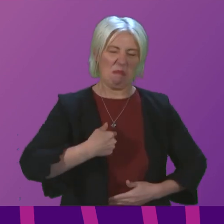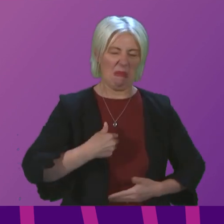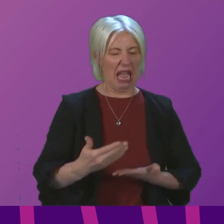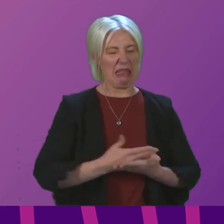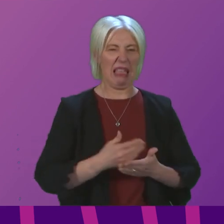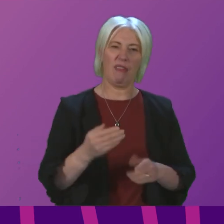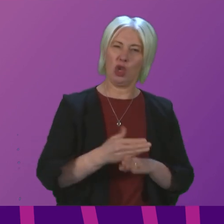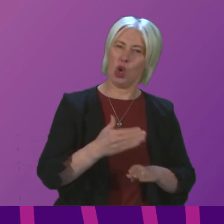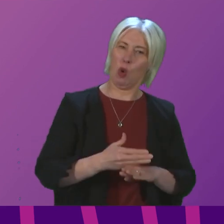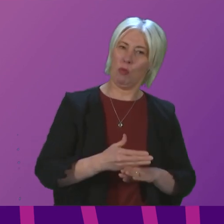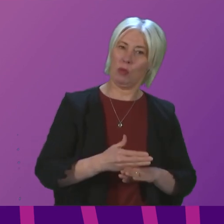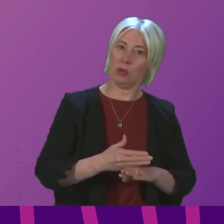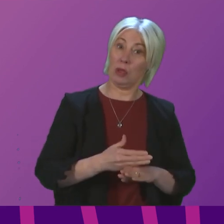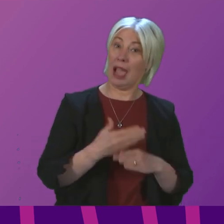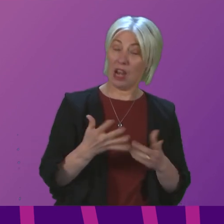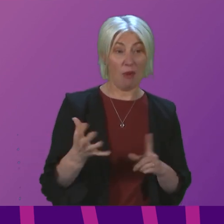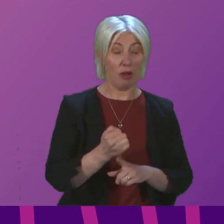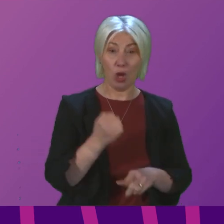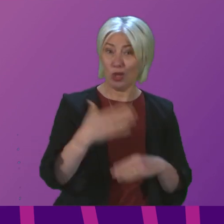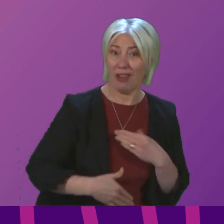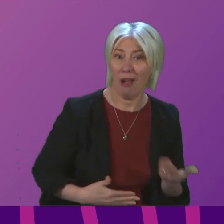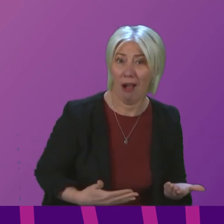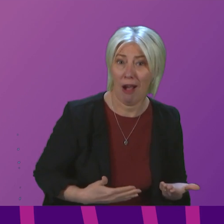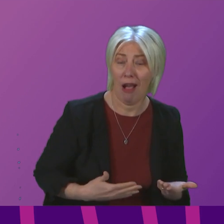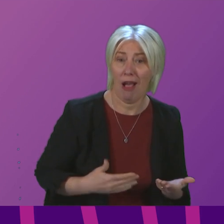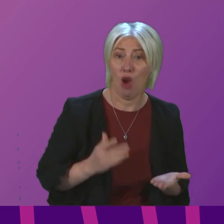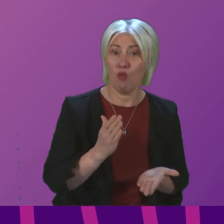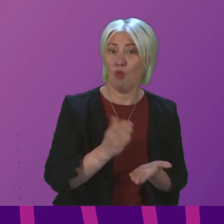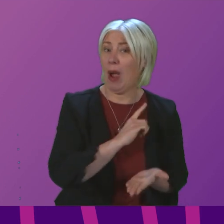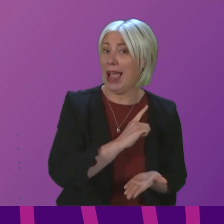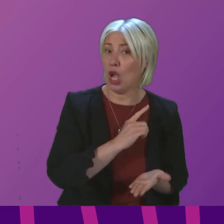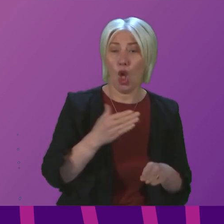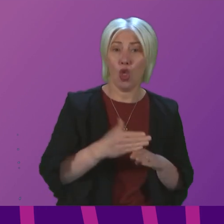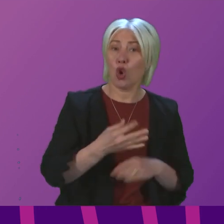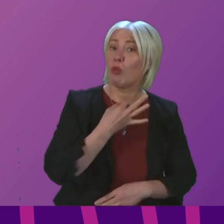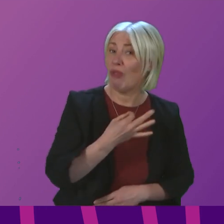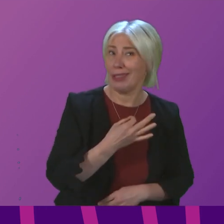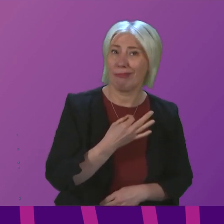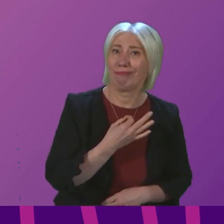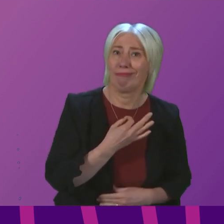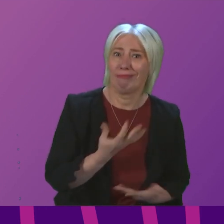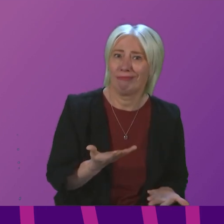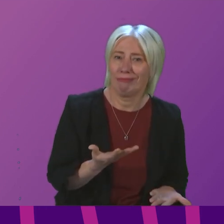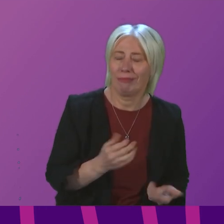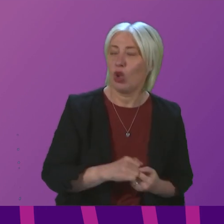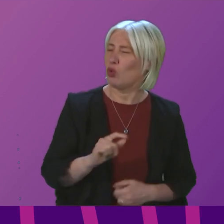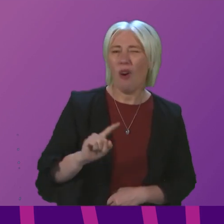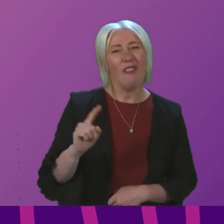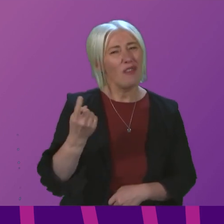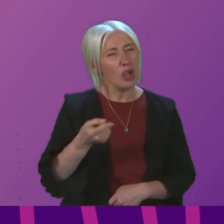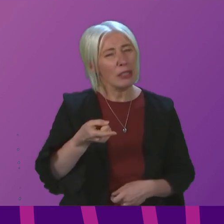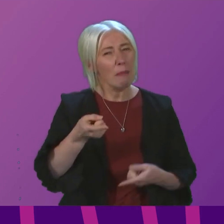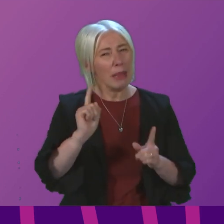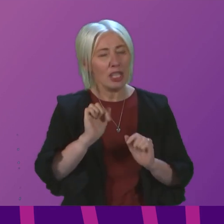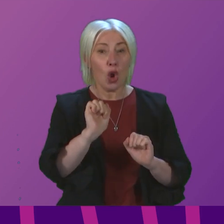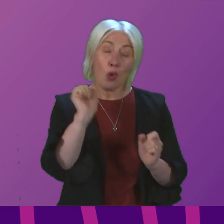Now it's emerged she didn't. The jobs were never at risk. First Minister, hasn't your main